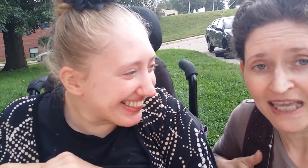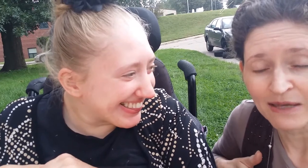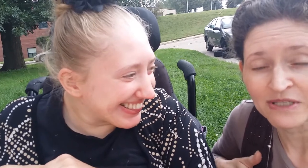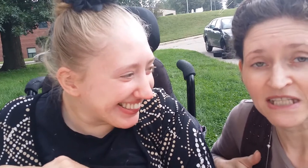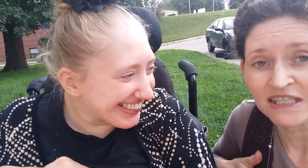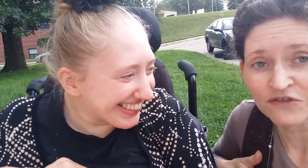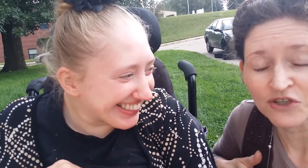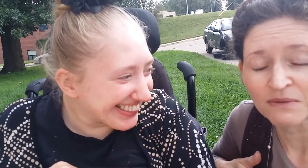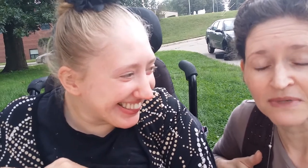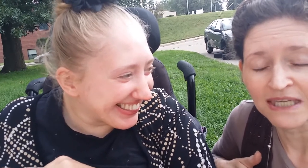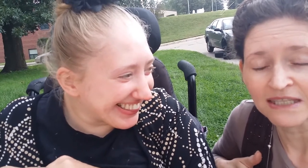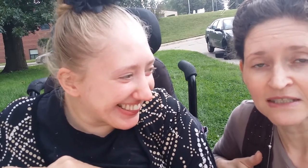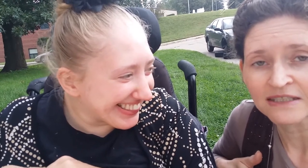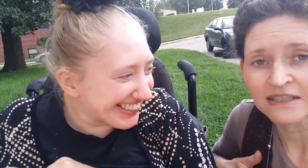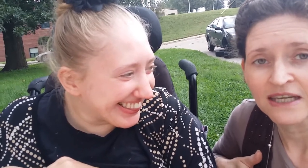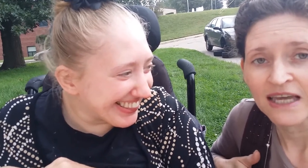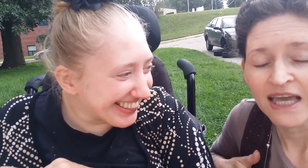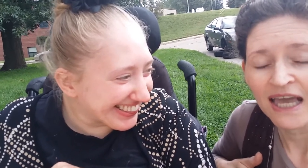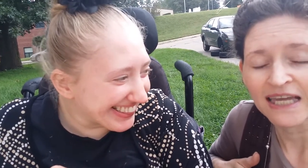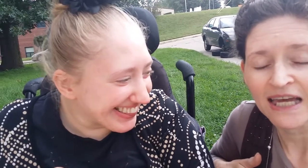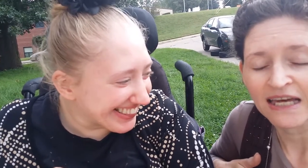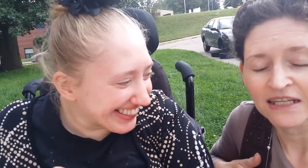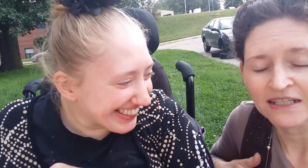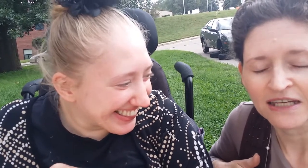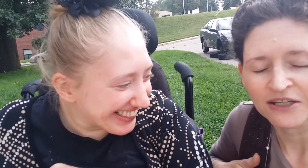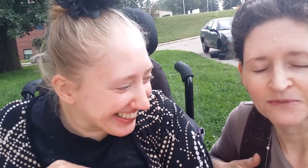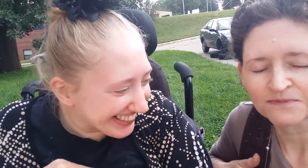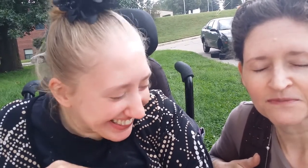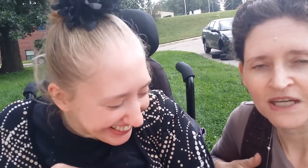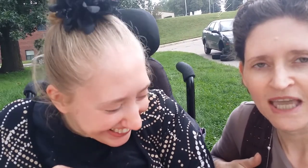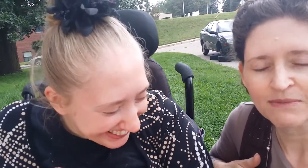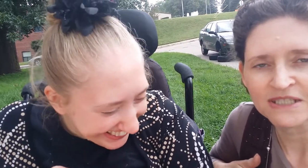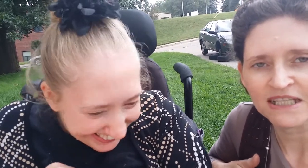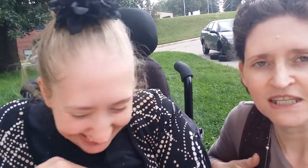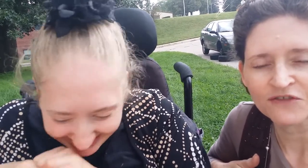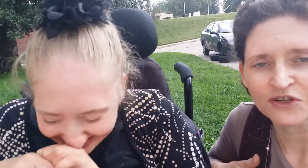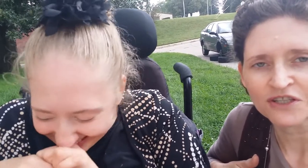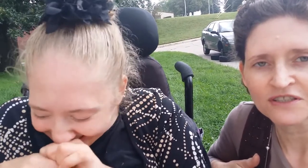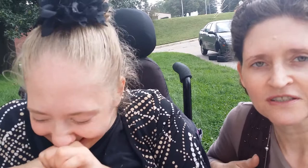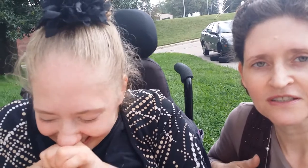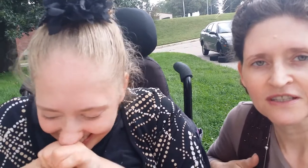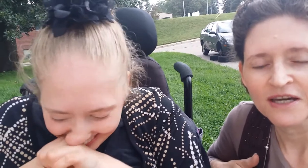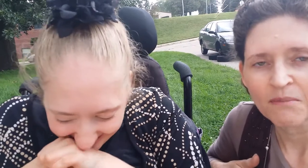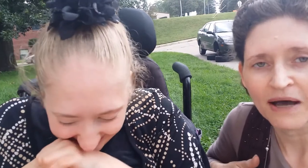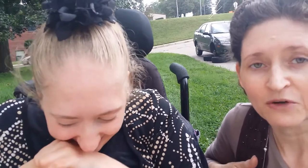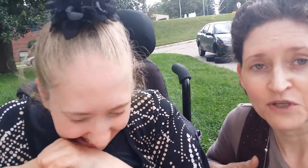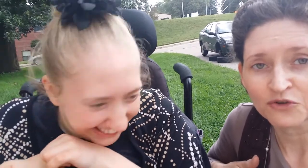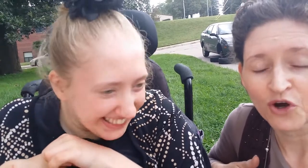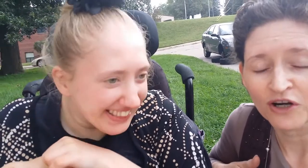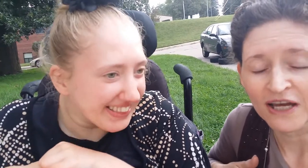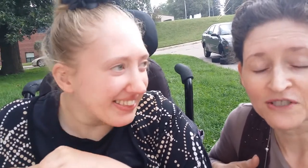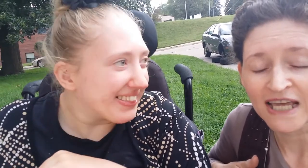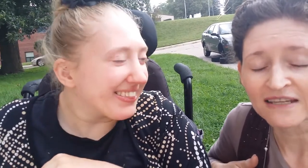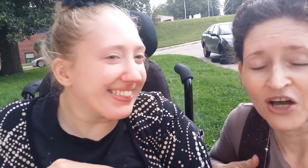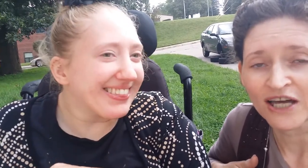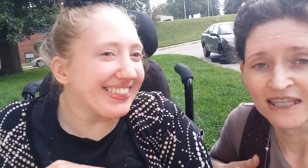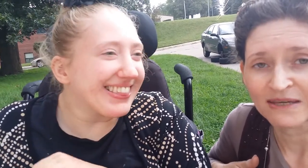and came and delivered me a, um, came and delivered my rental car. Now, is that not the